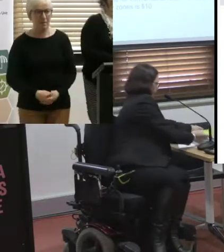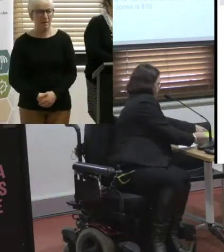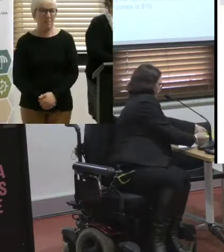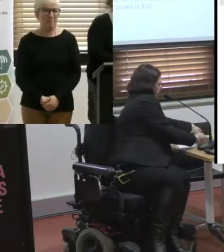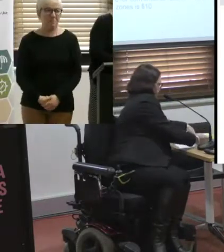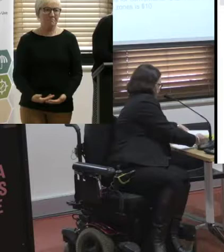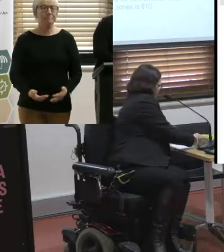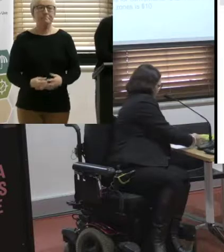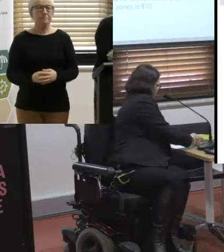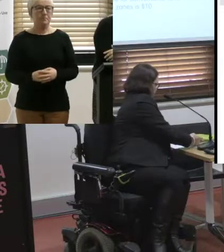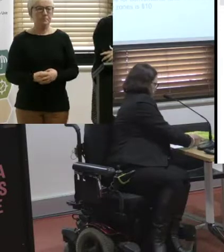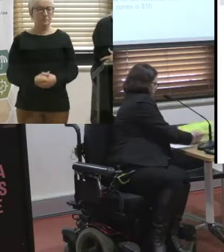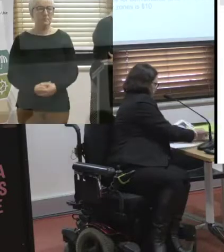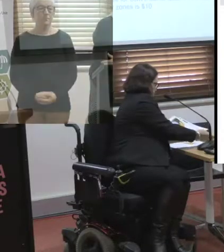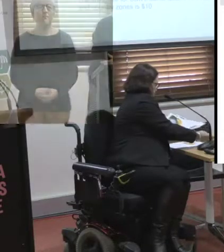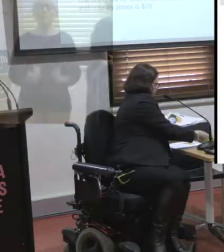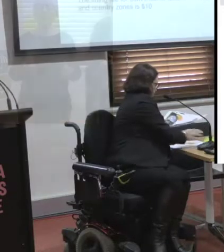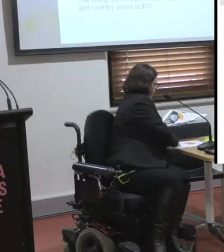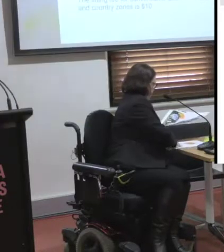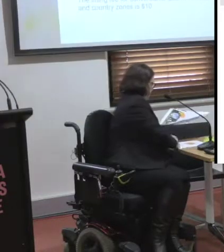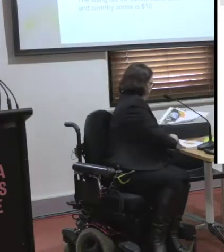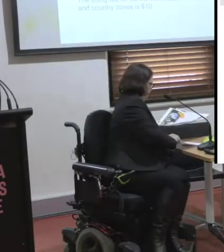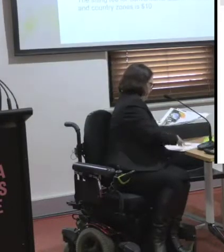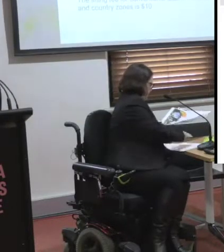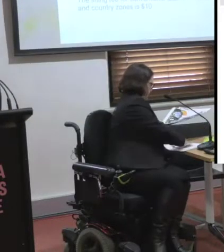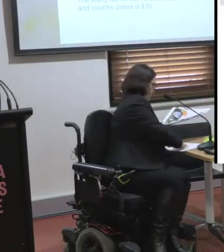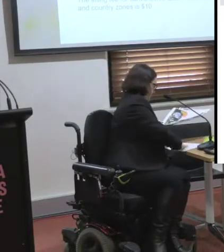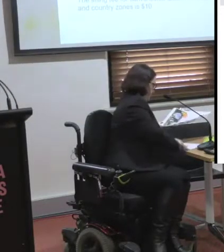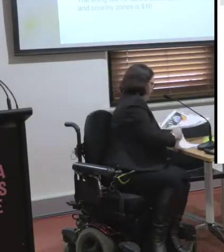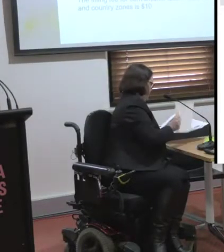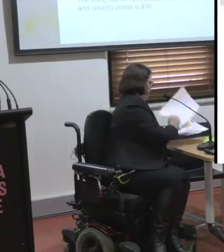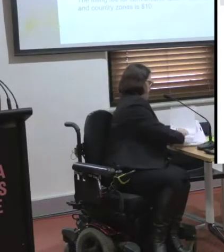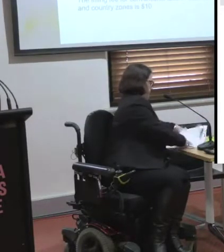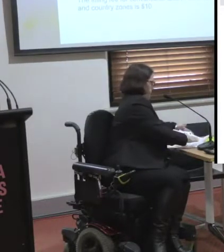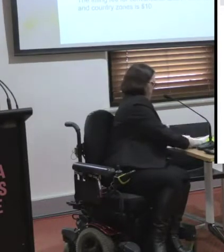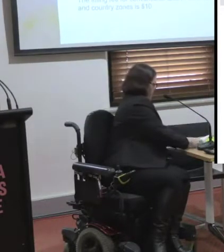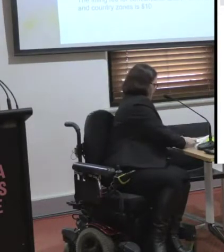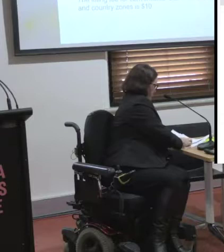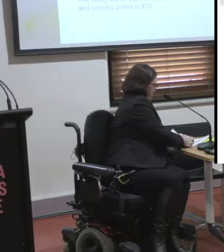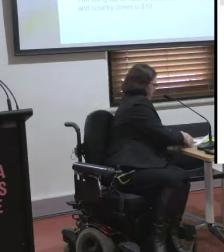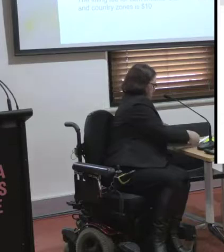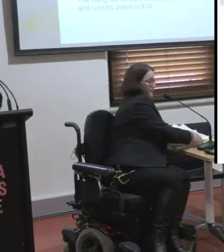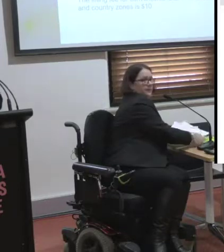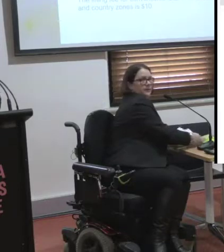Thank you very much, Colleen. So, we've got a few minutes for questions. Can you please raise your hand if you have a question?